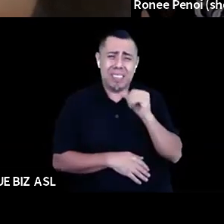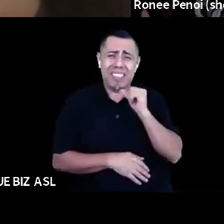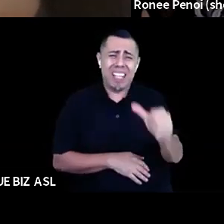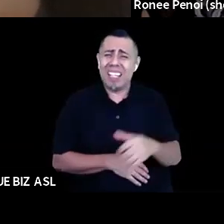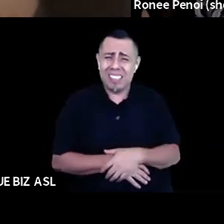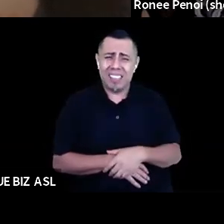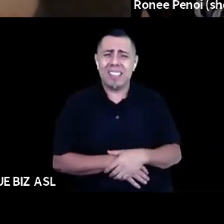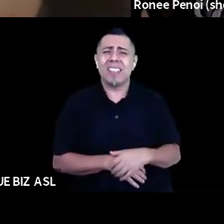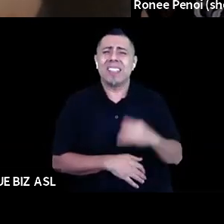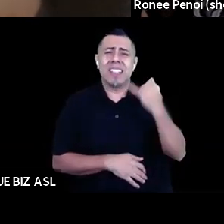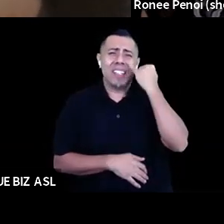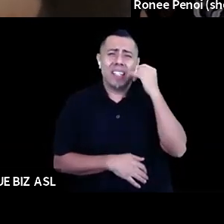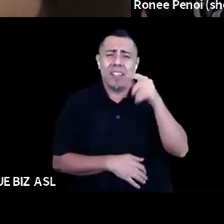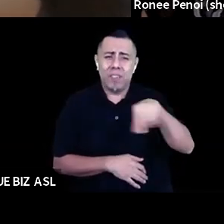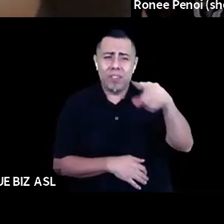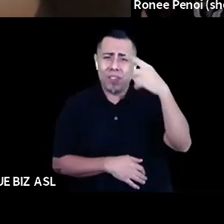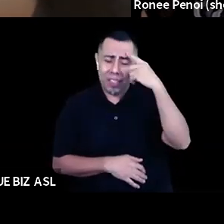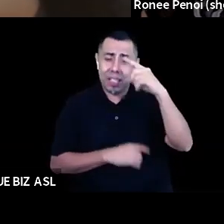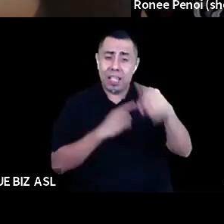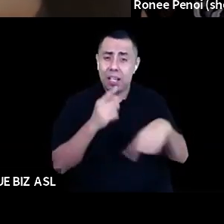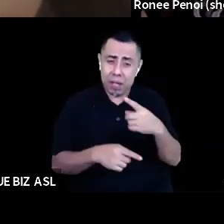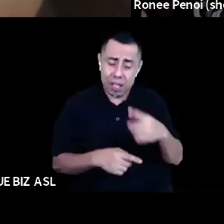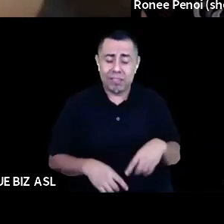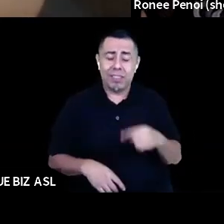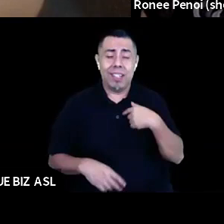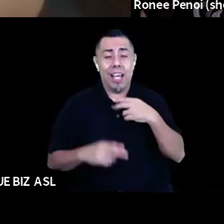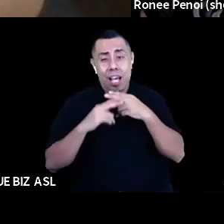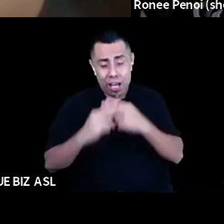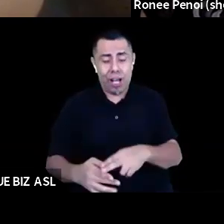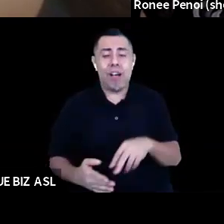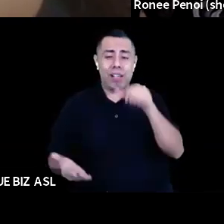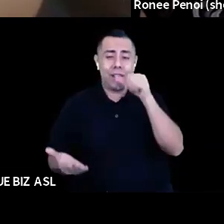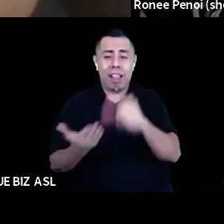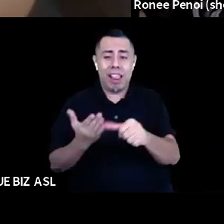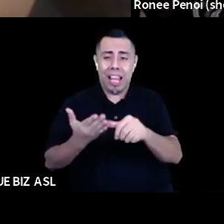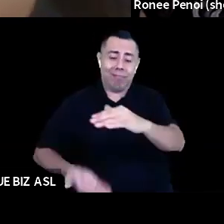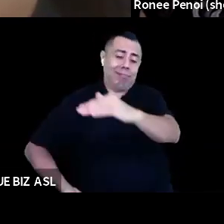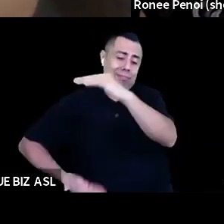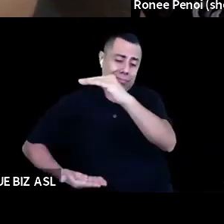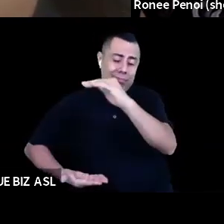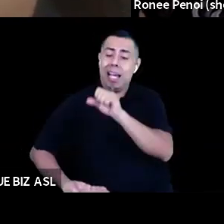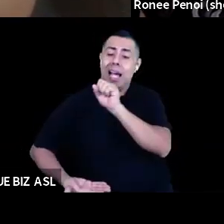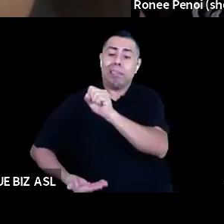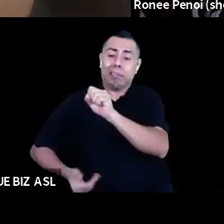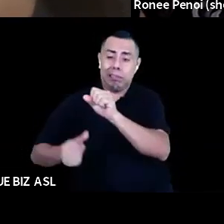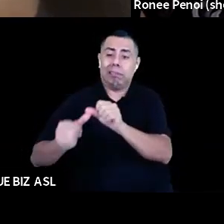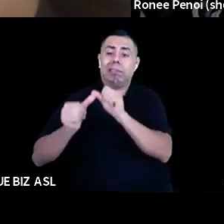capital S sustainability, which I like to say that it's more than just, you know, the, uh, wood,